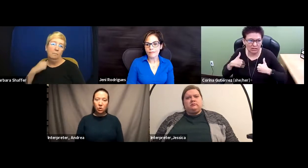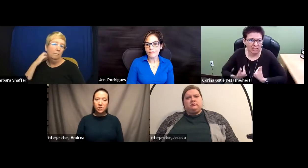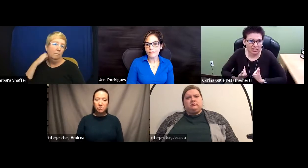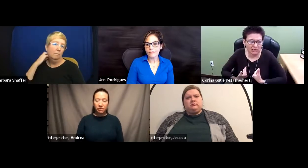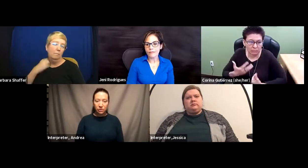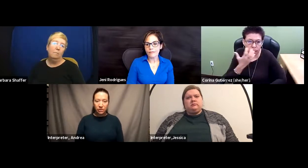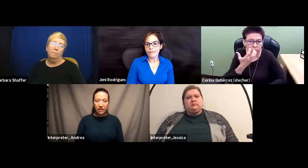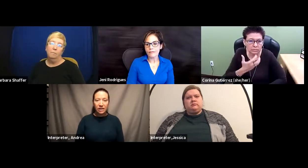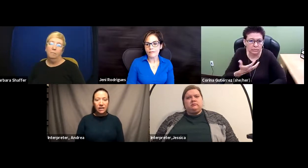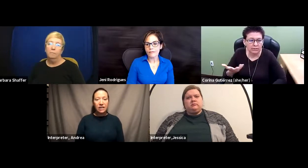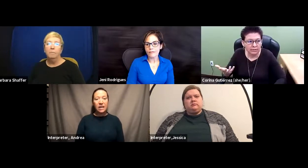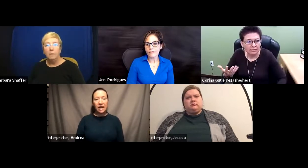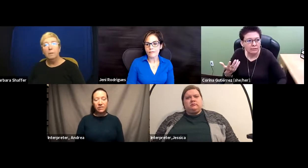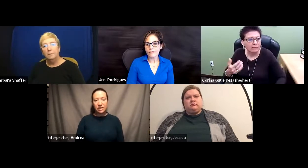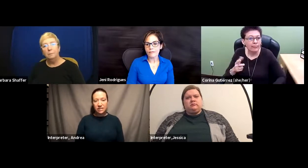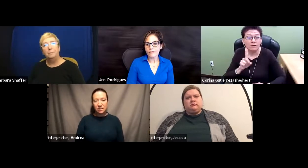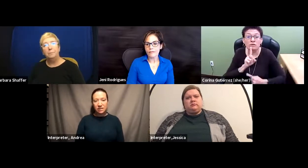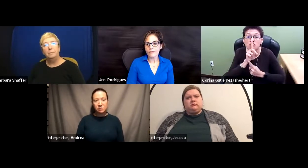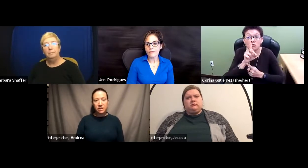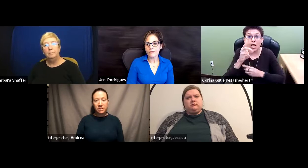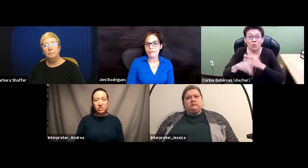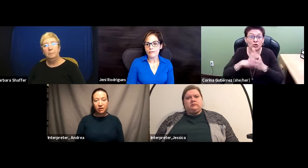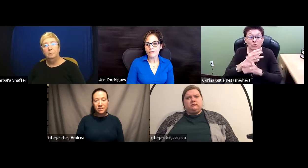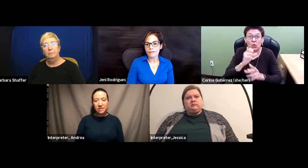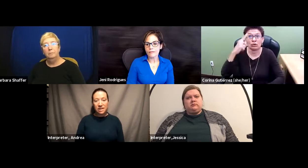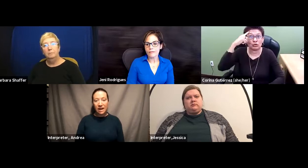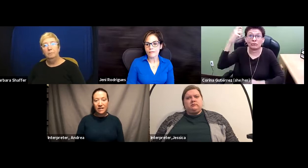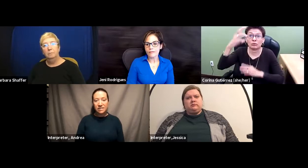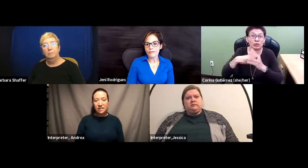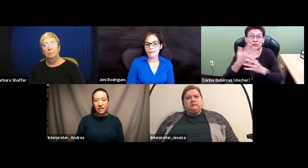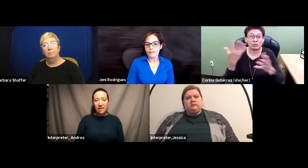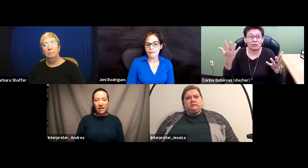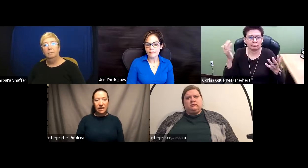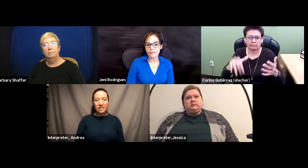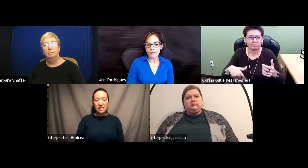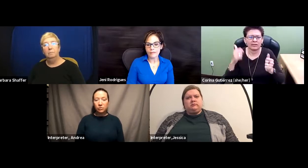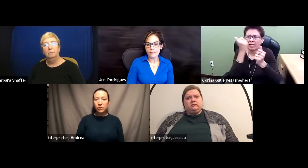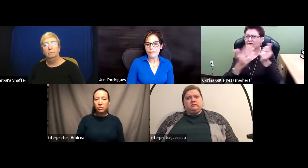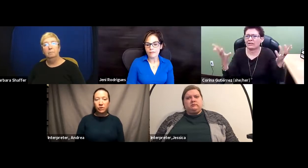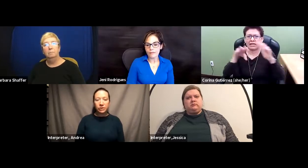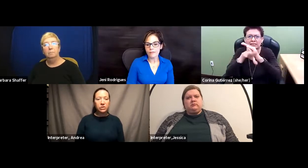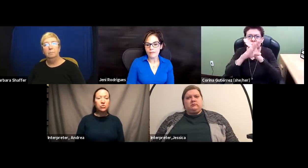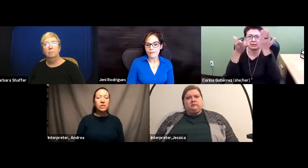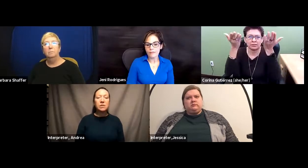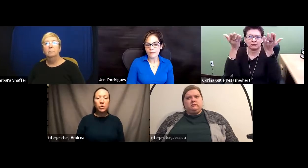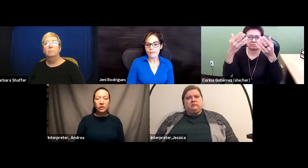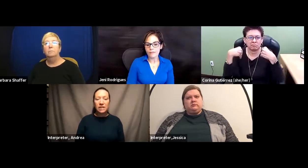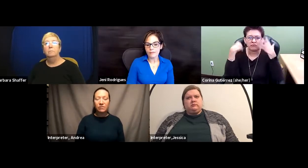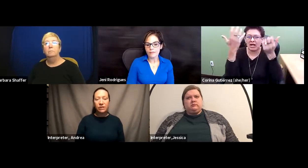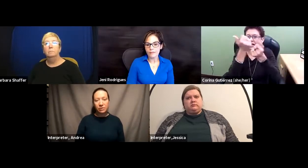works professionally in advocacy, this is a daunting task. And in the real world, in the dream world, everything